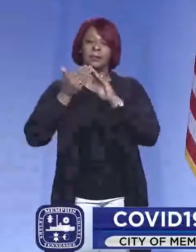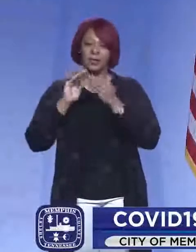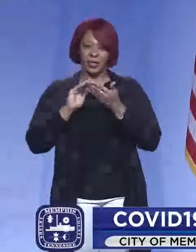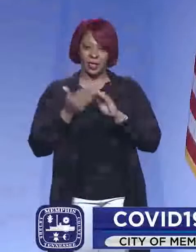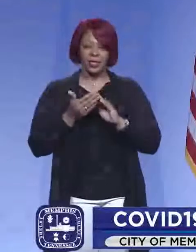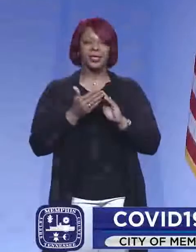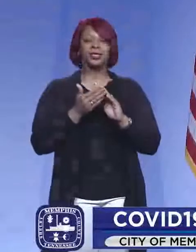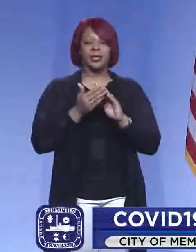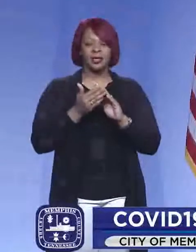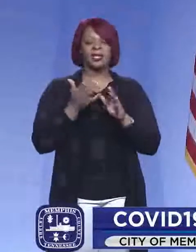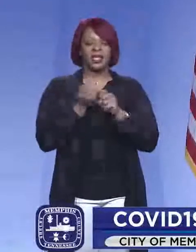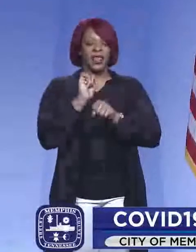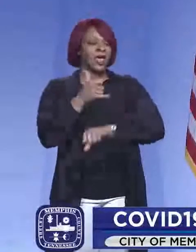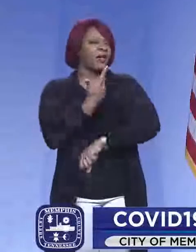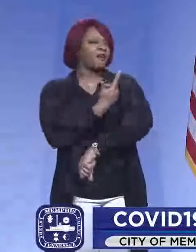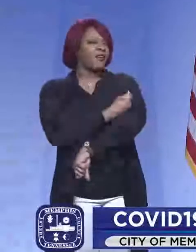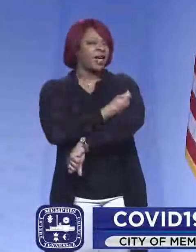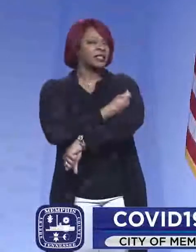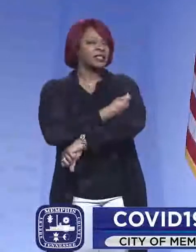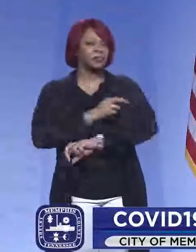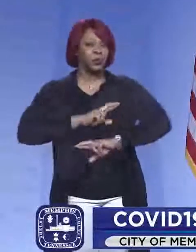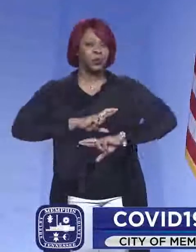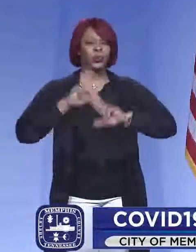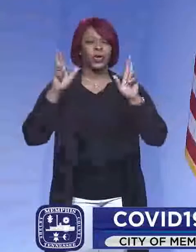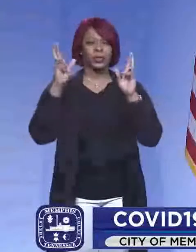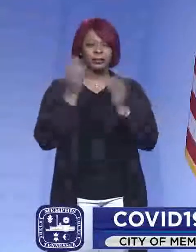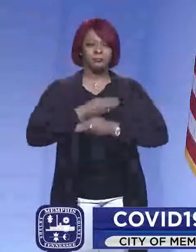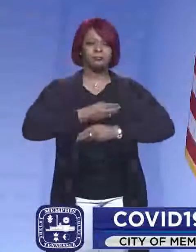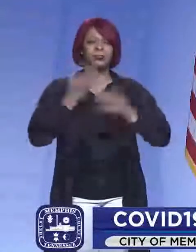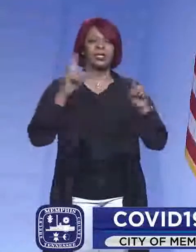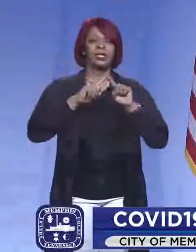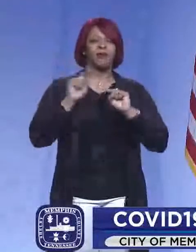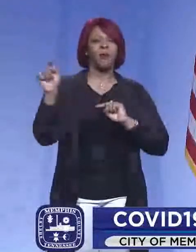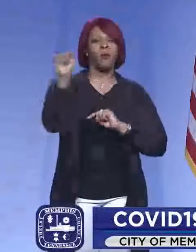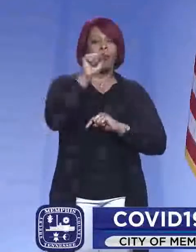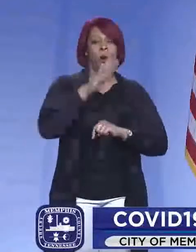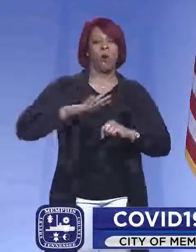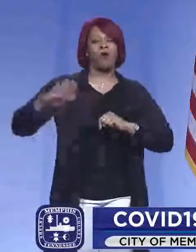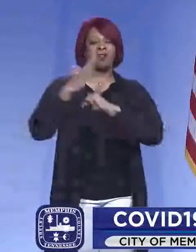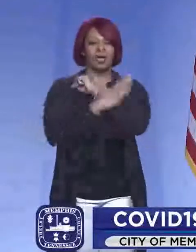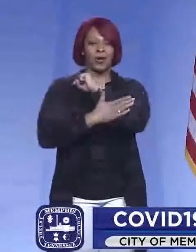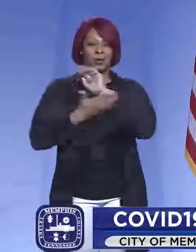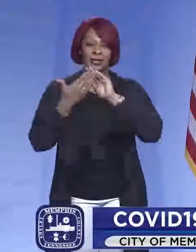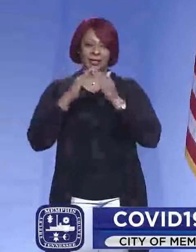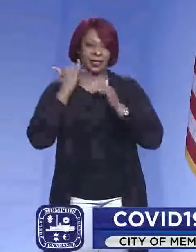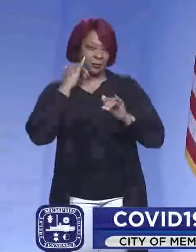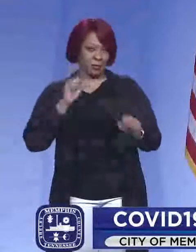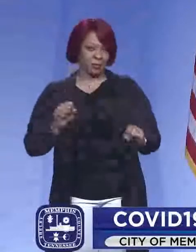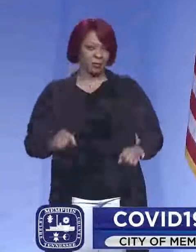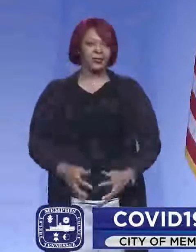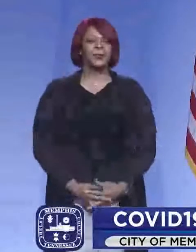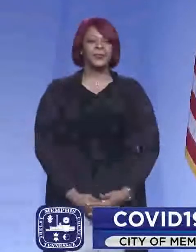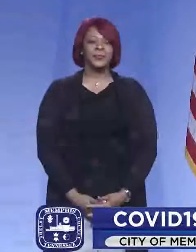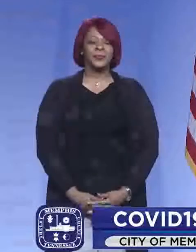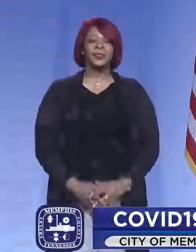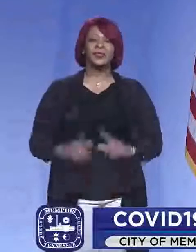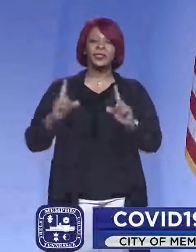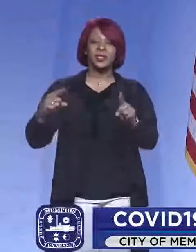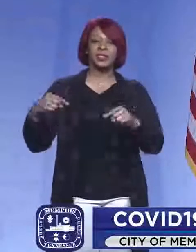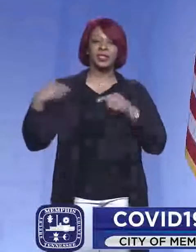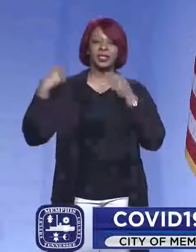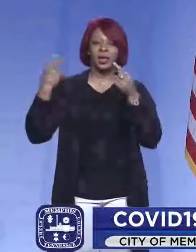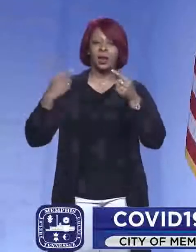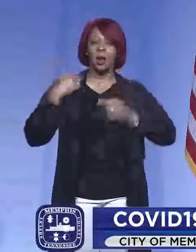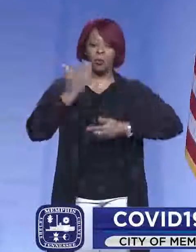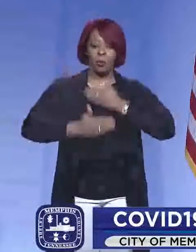to get this vaccine vaccine out as many different parts of the city and the county as we can. Since we put the